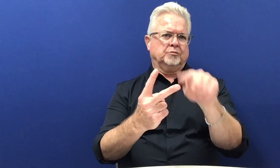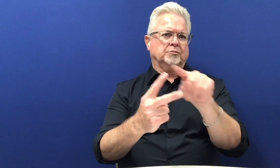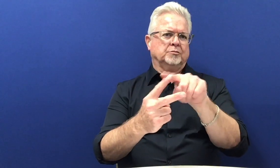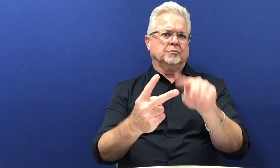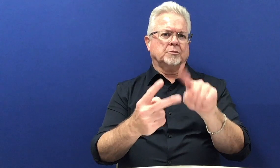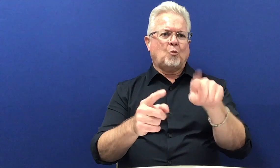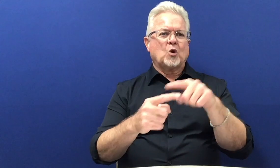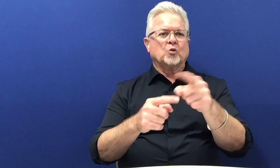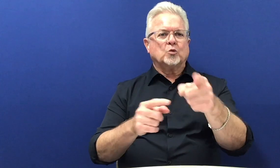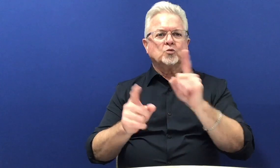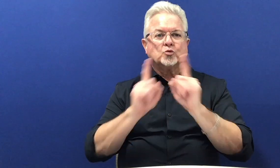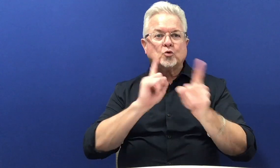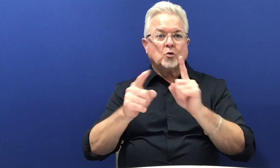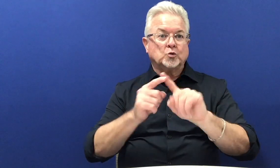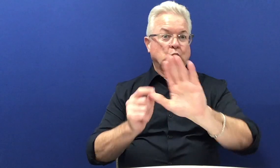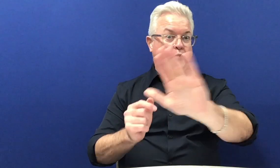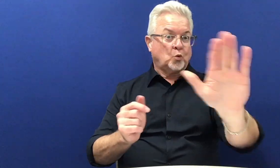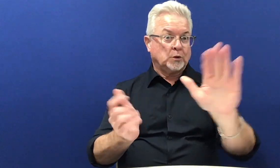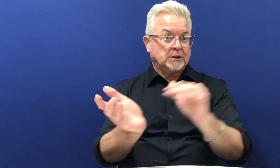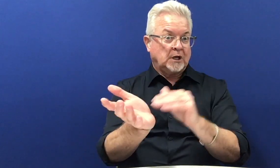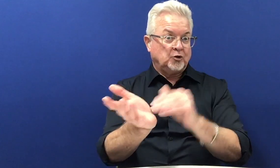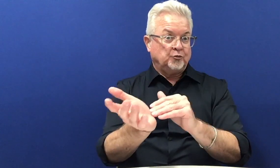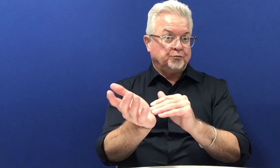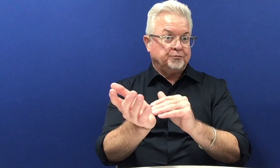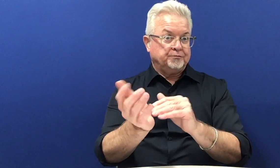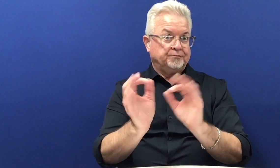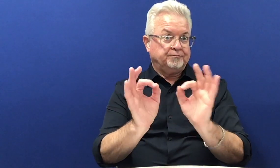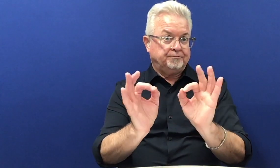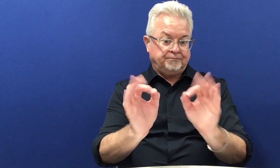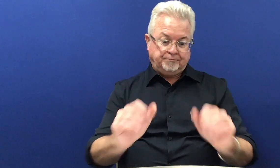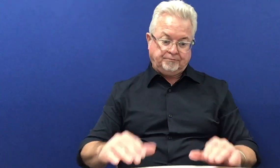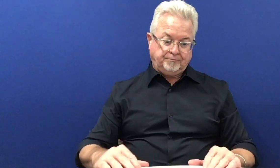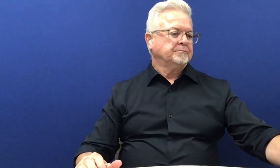useful for you. In order to get those medications.